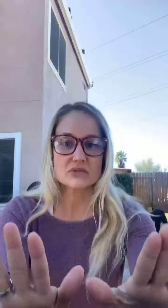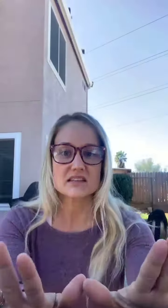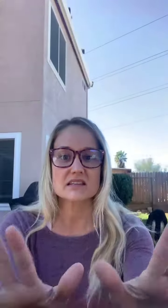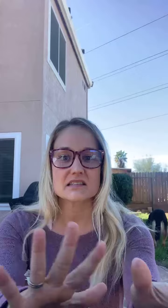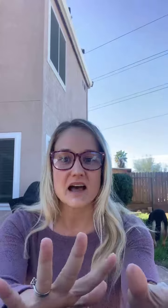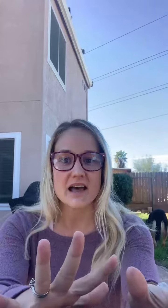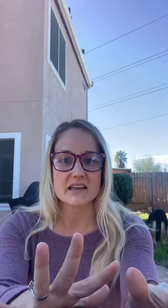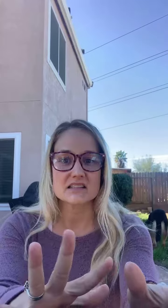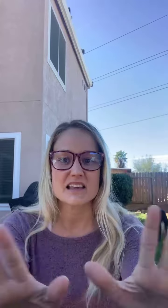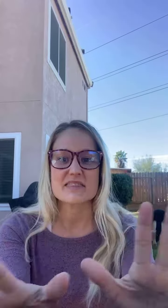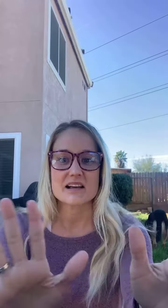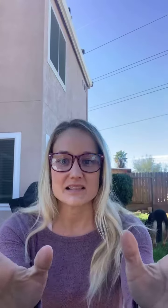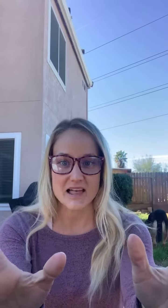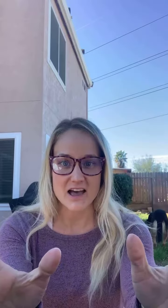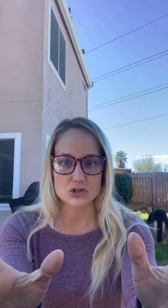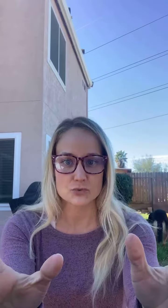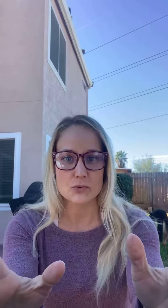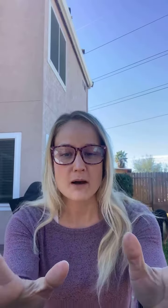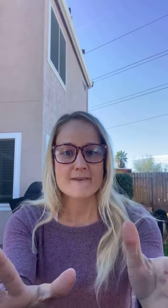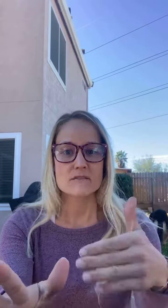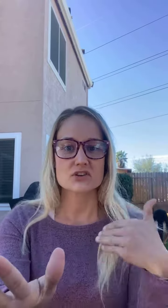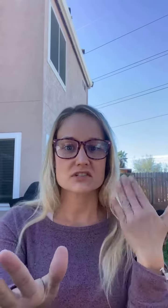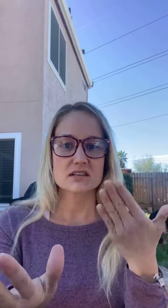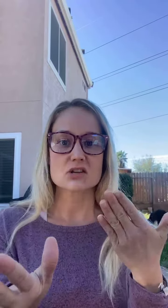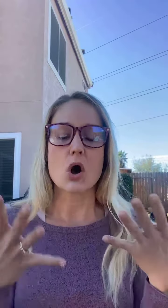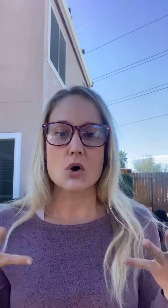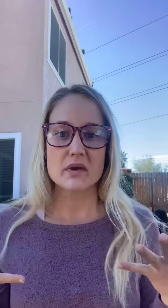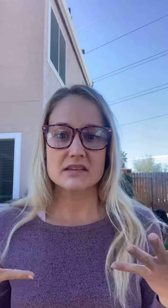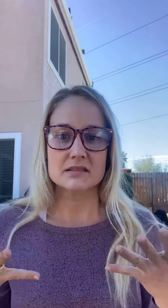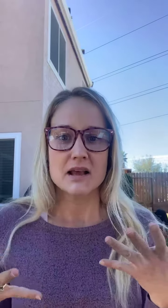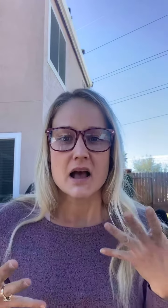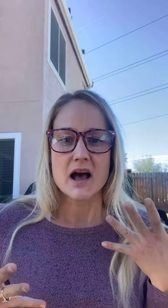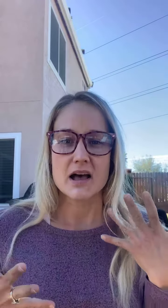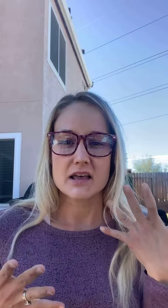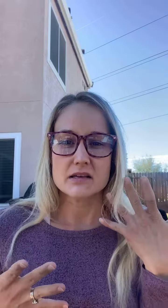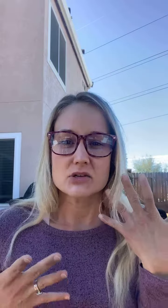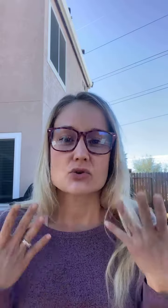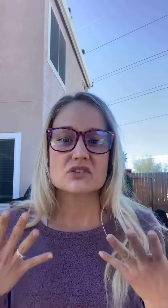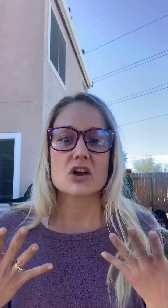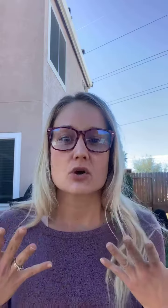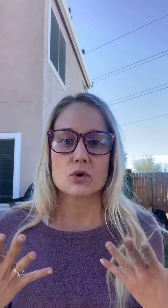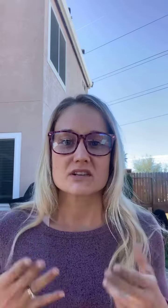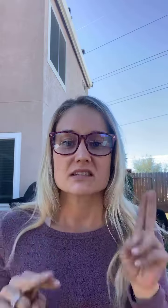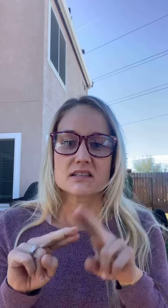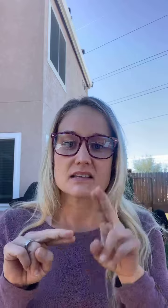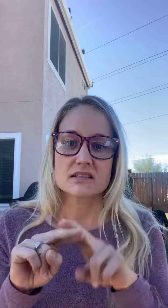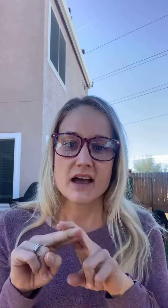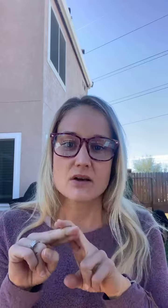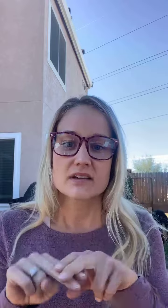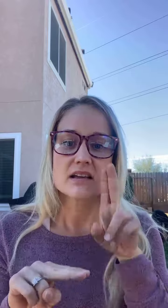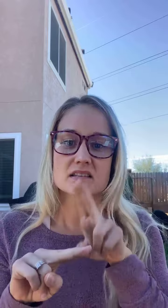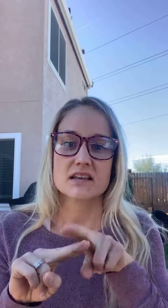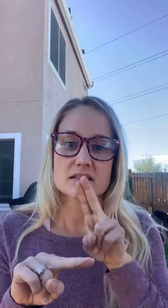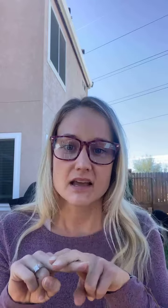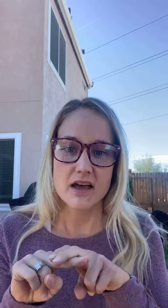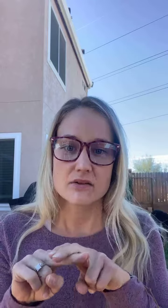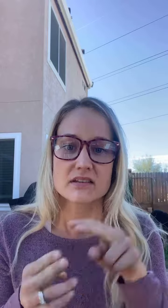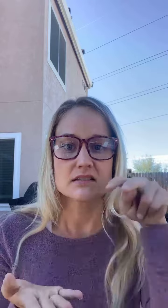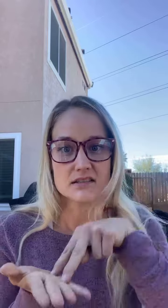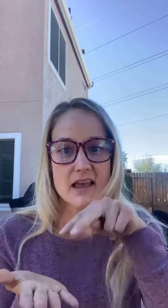these signs in the classroom versus always using our words, sit down, sit down, stand